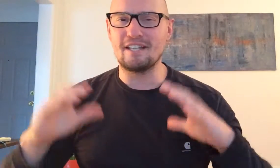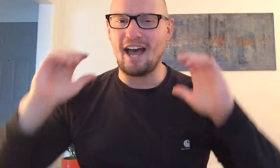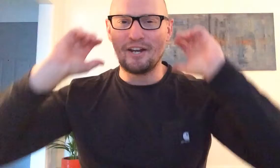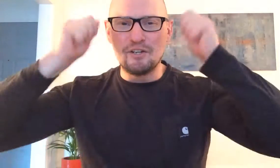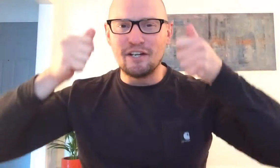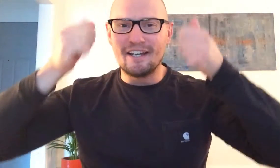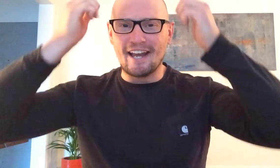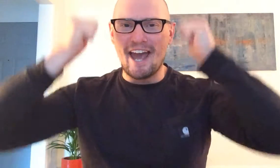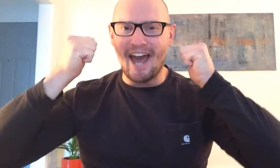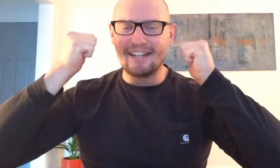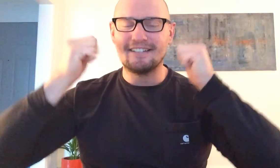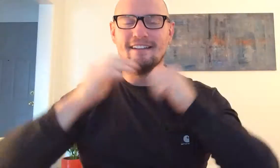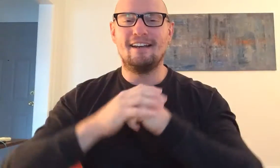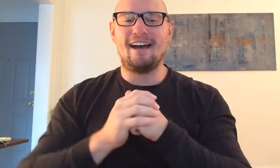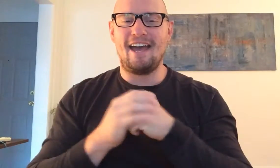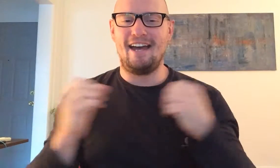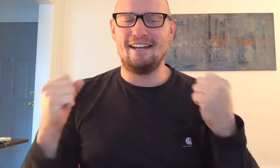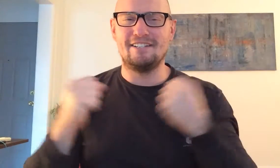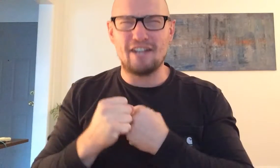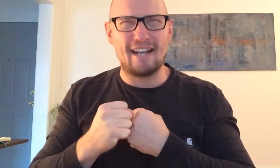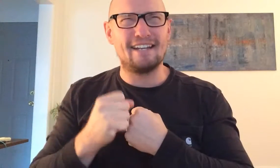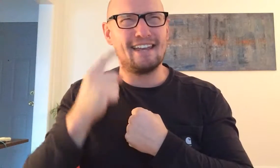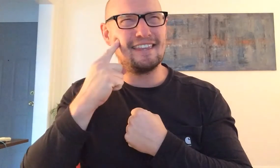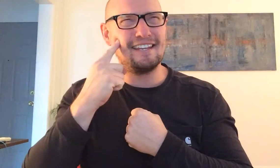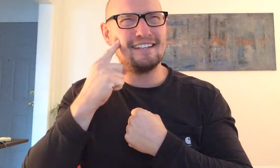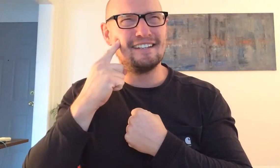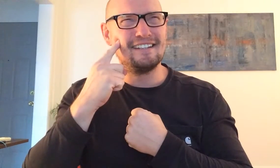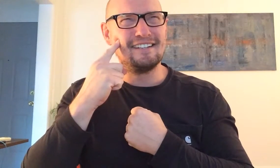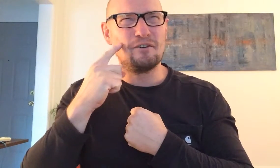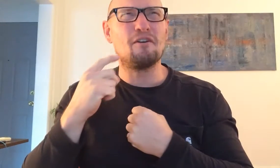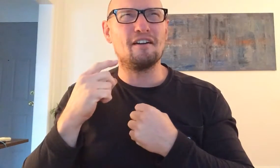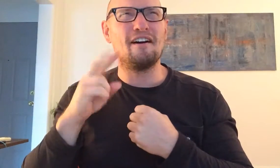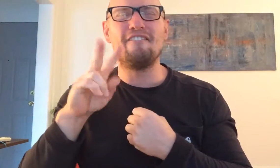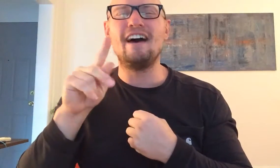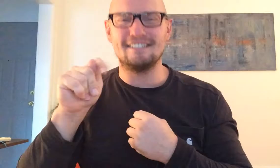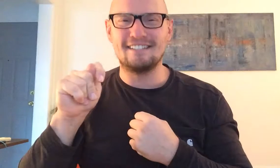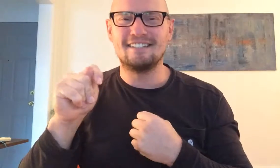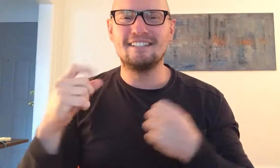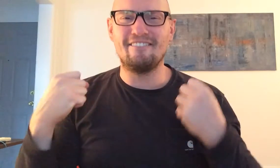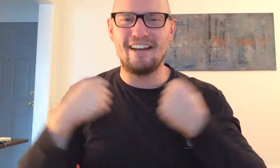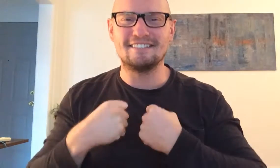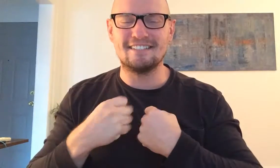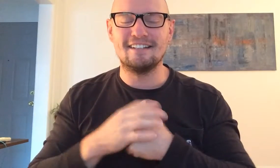I had a hood and a hat I had a jacket I think or a vest a vest and